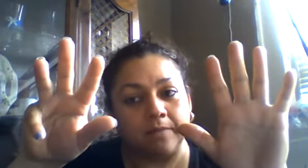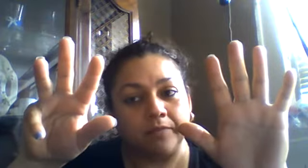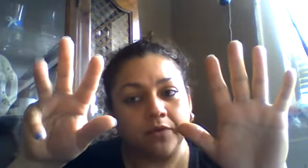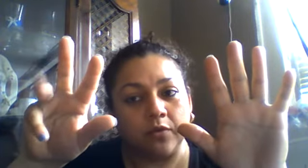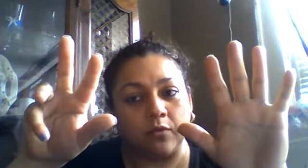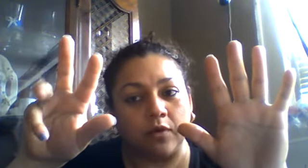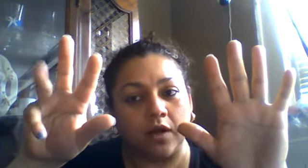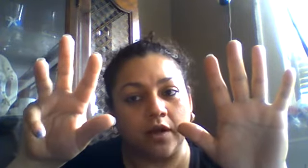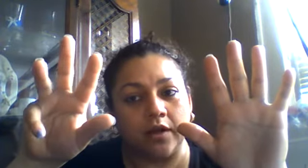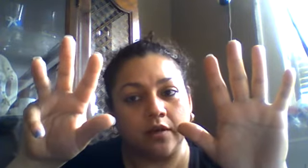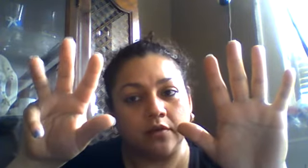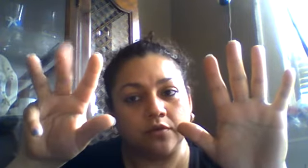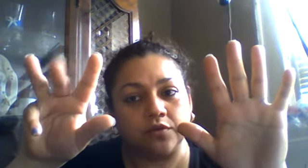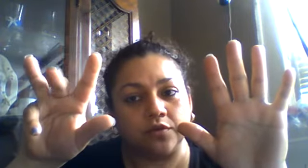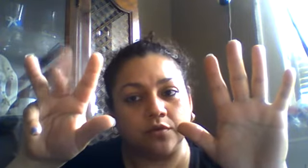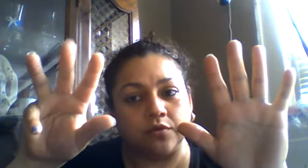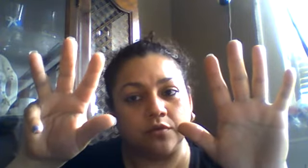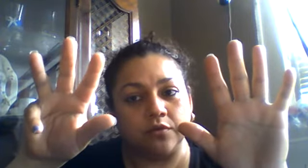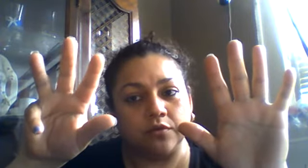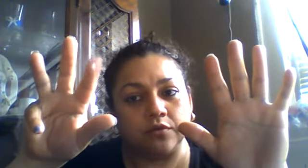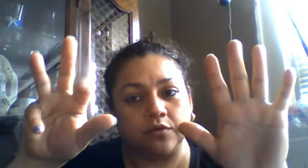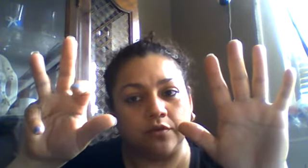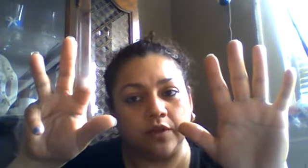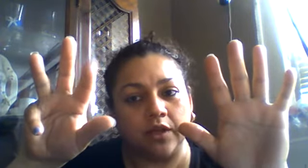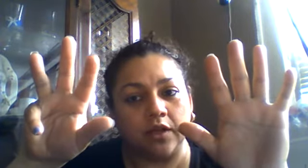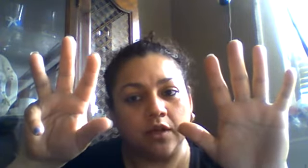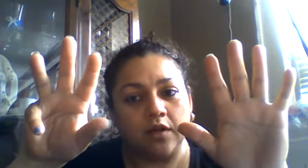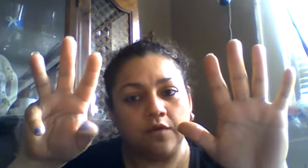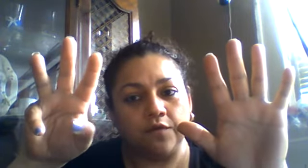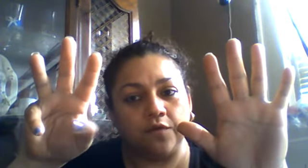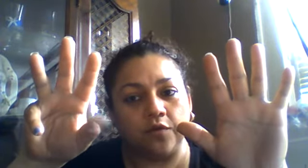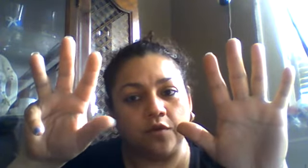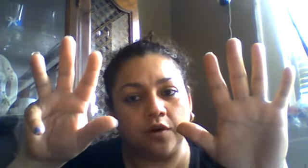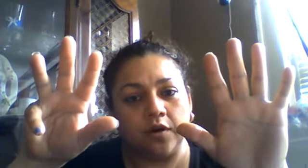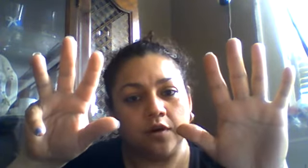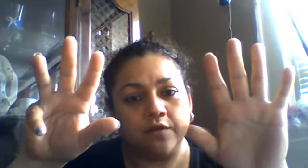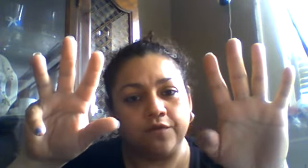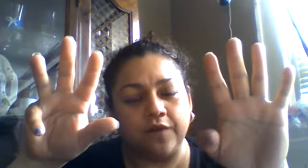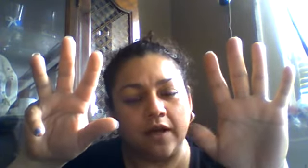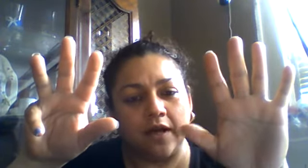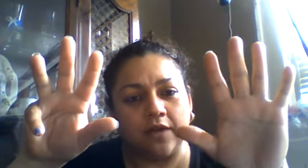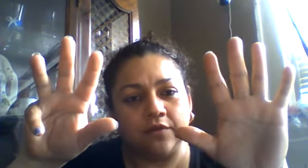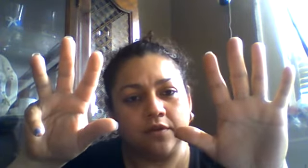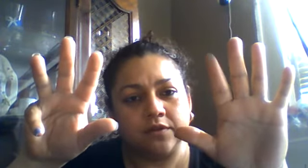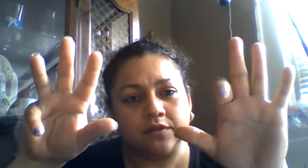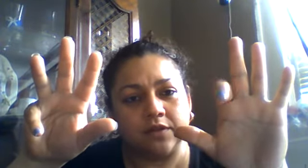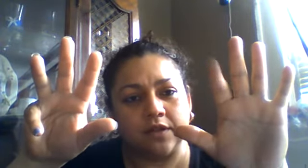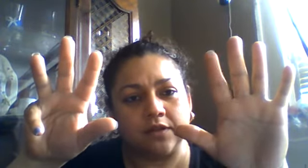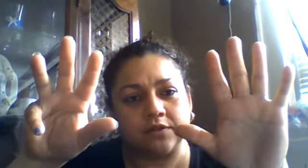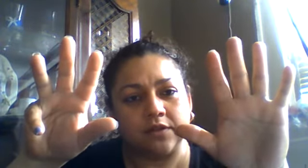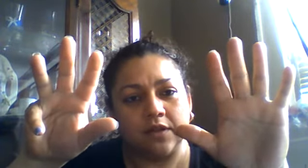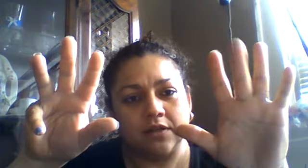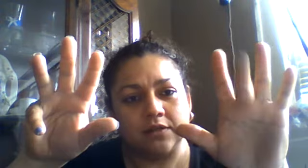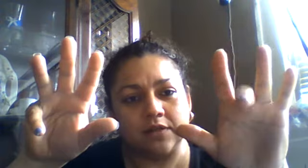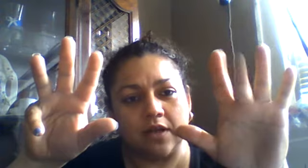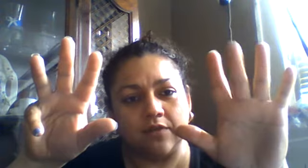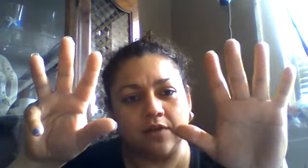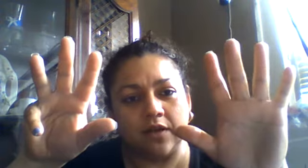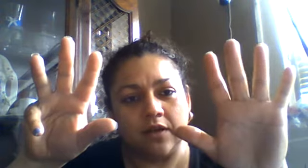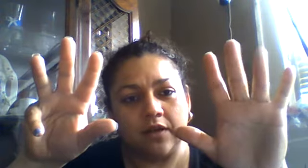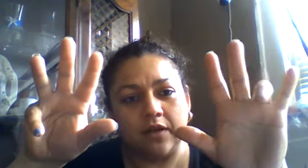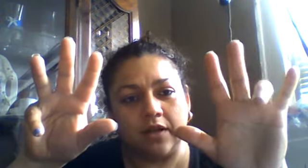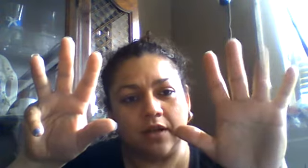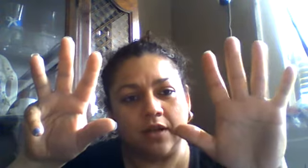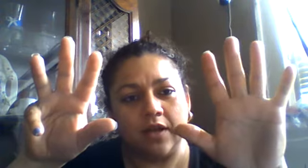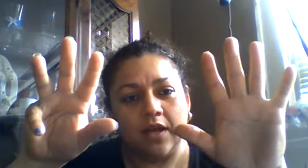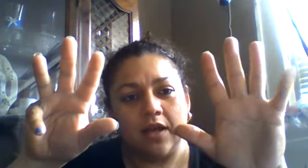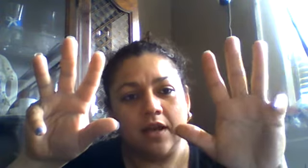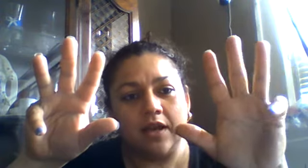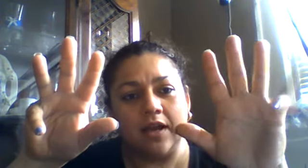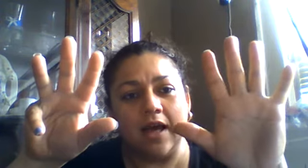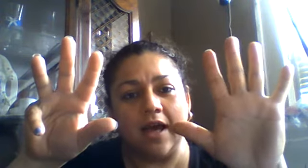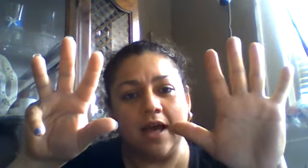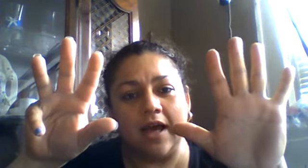one two three four five six seven eight nine